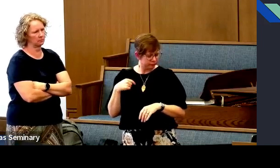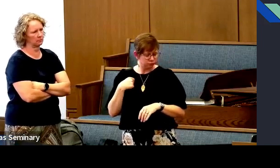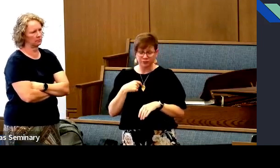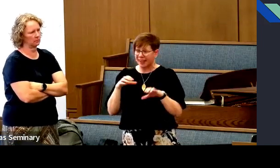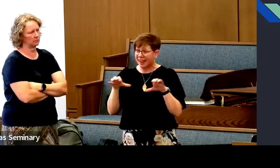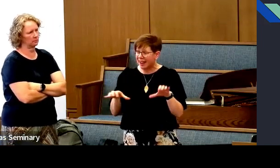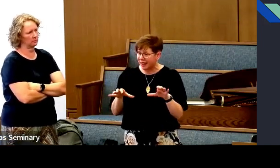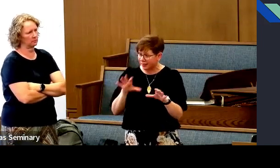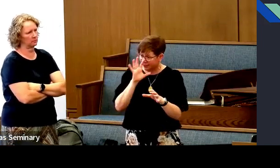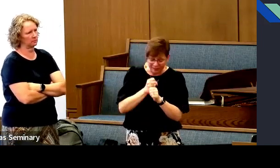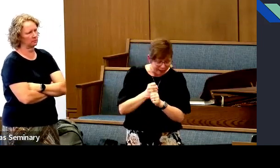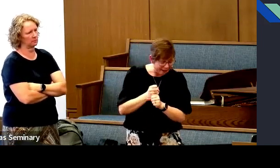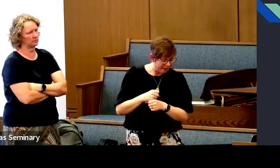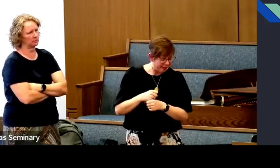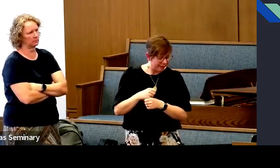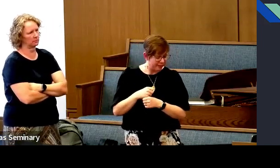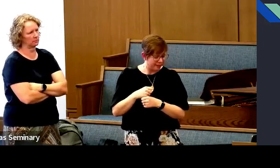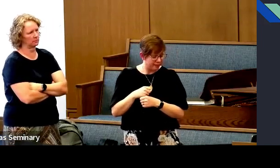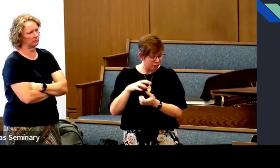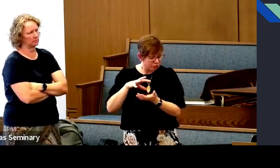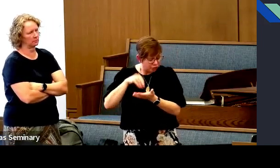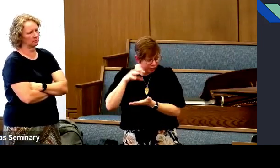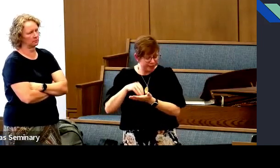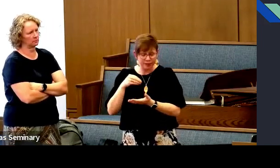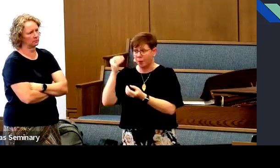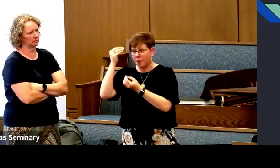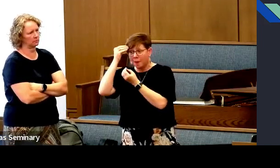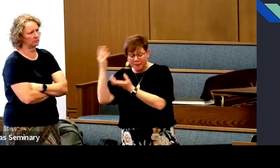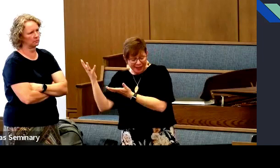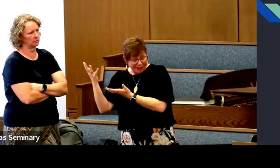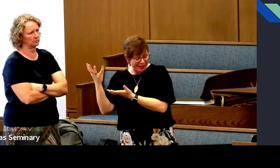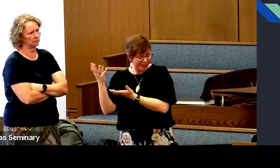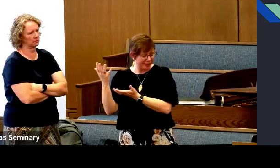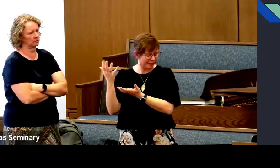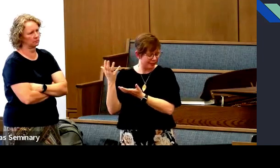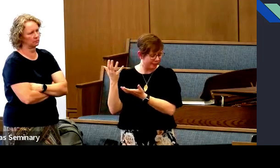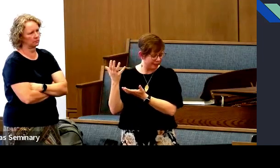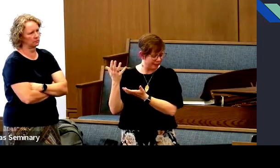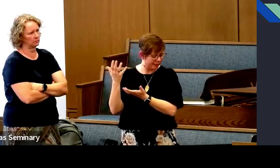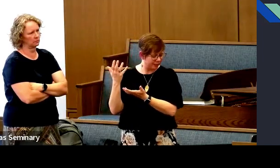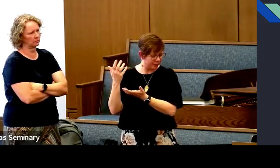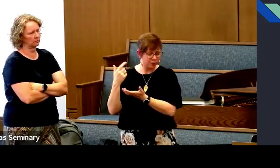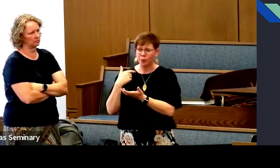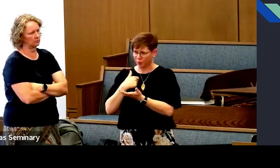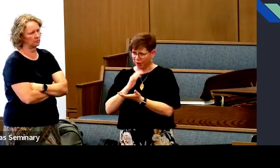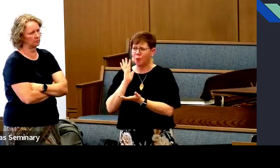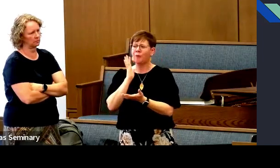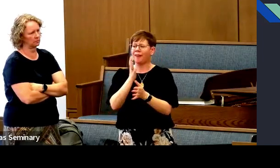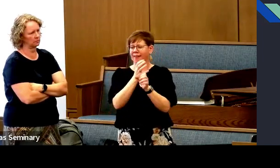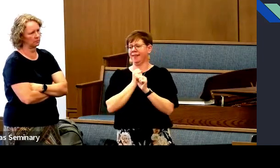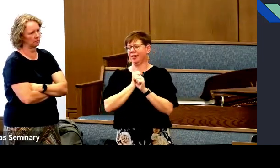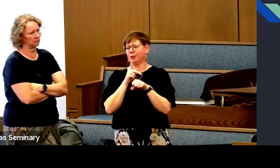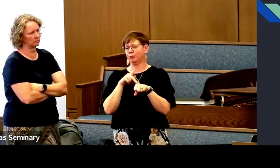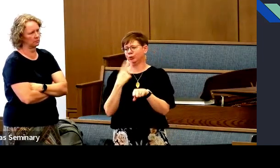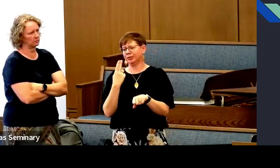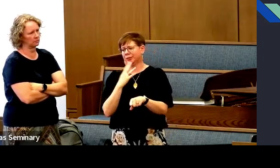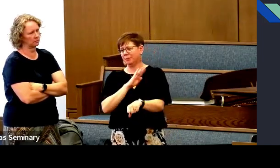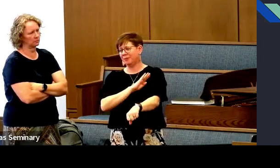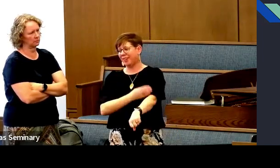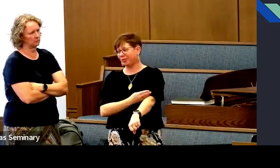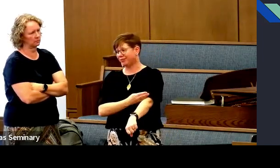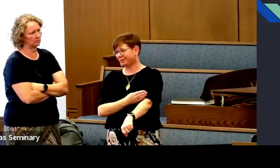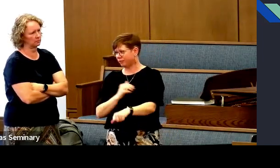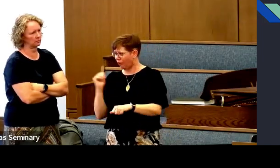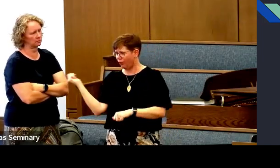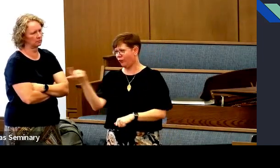if we act in faith, when we learn obedience, we